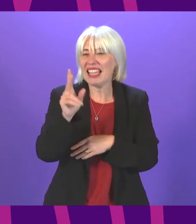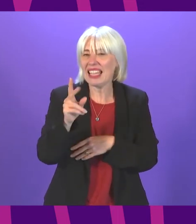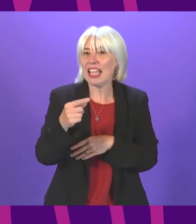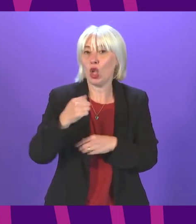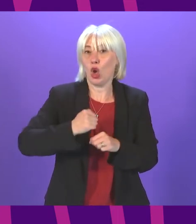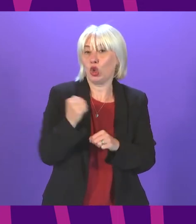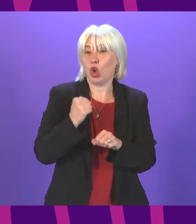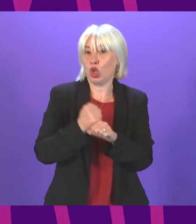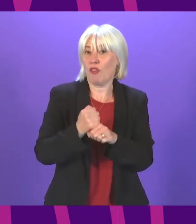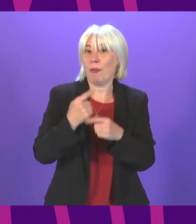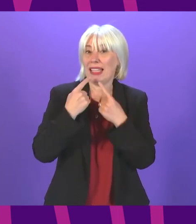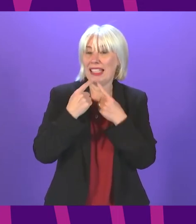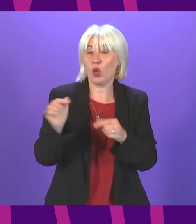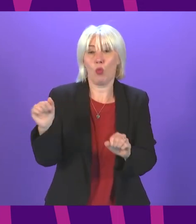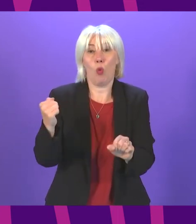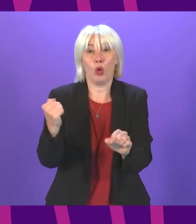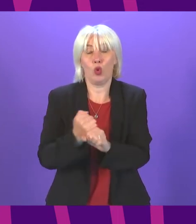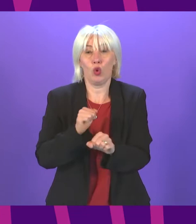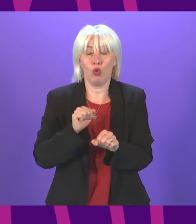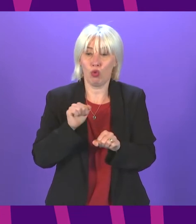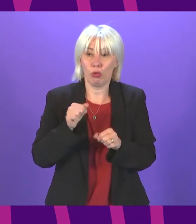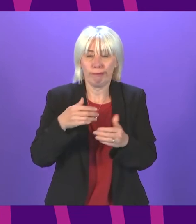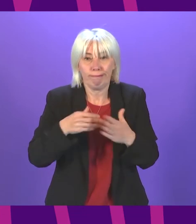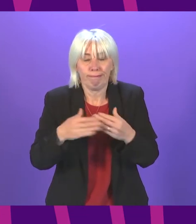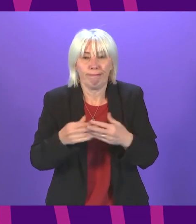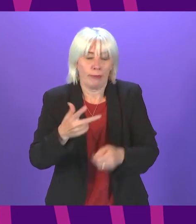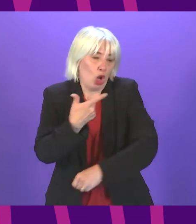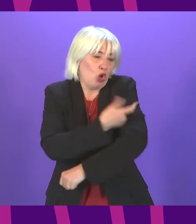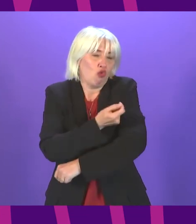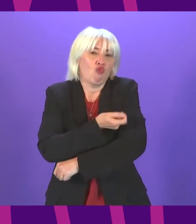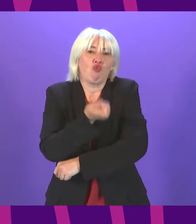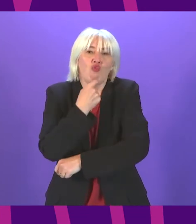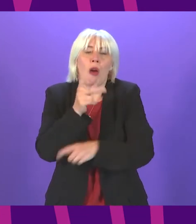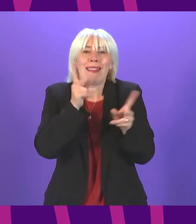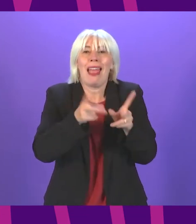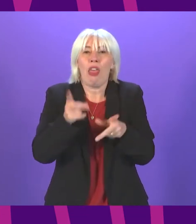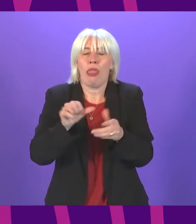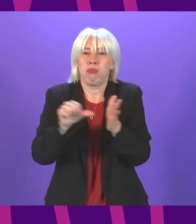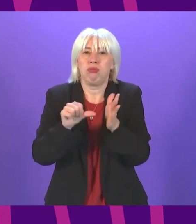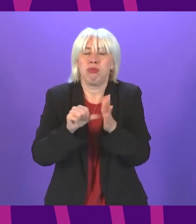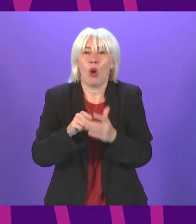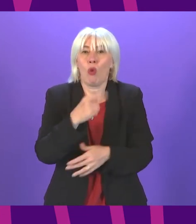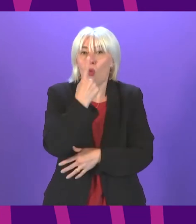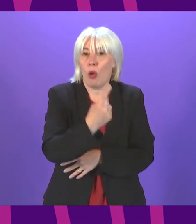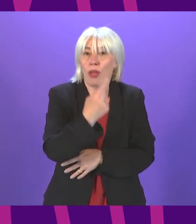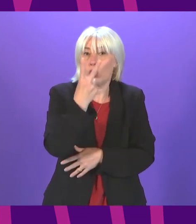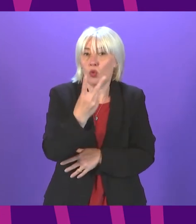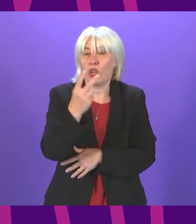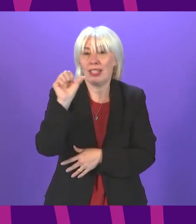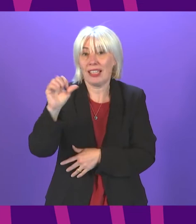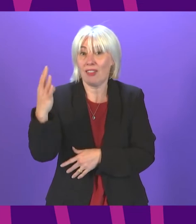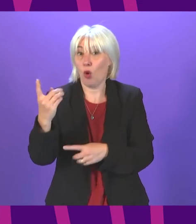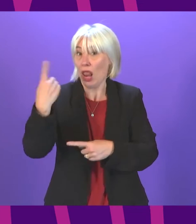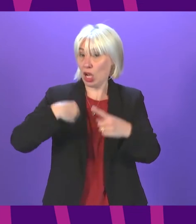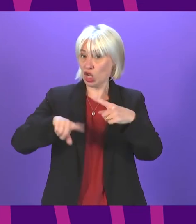Government said they were going to do to tackle the drug-death crisis in this country when the figures were 1,264